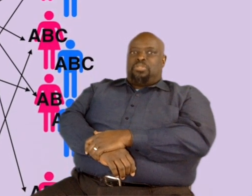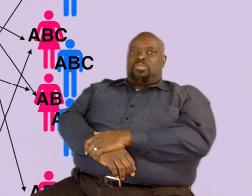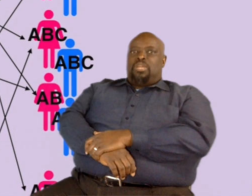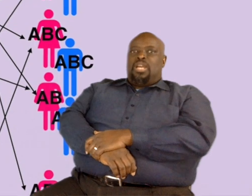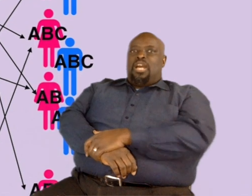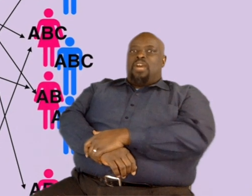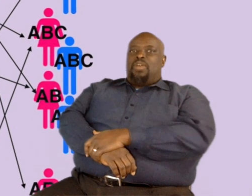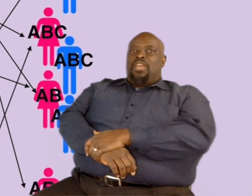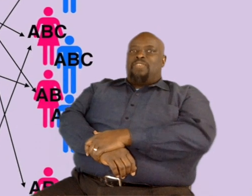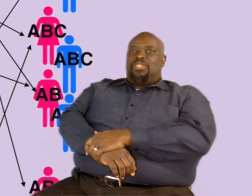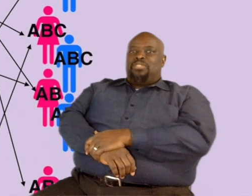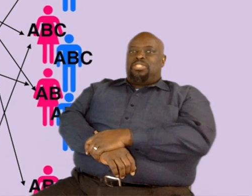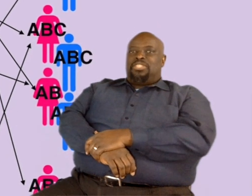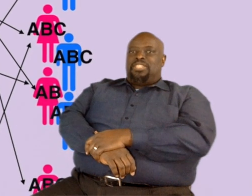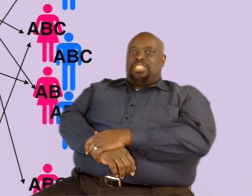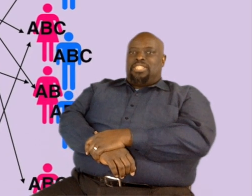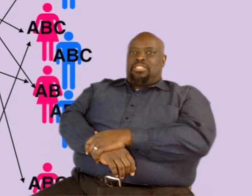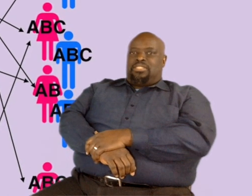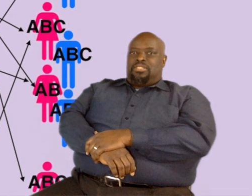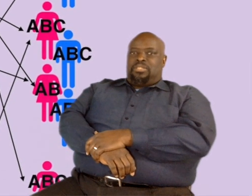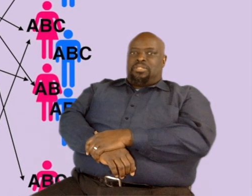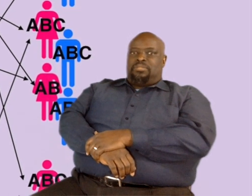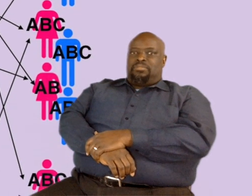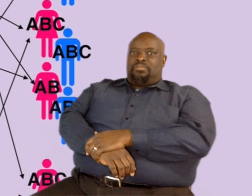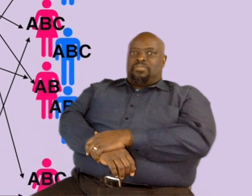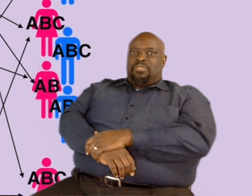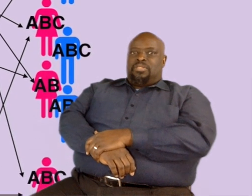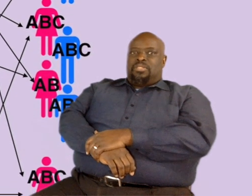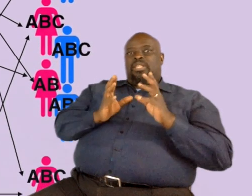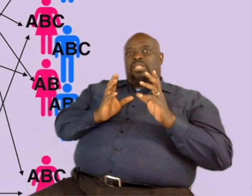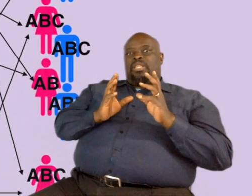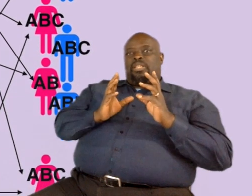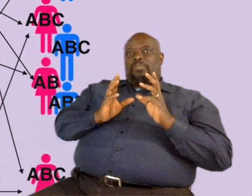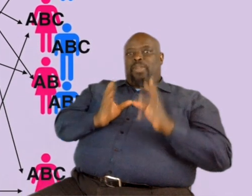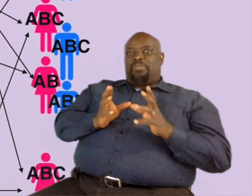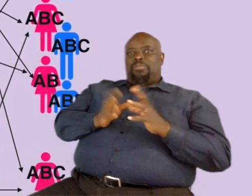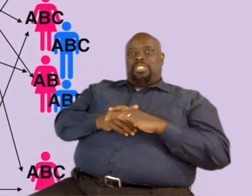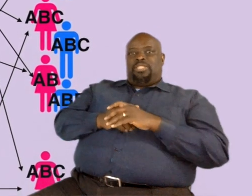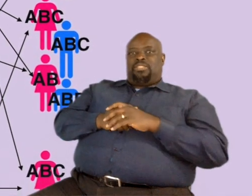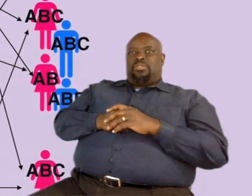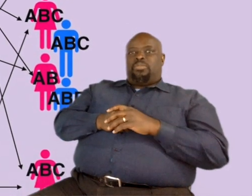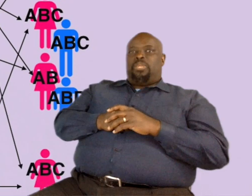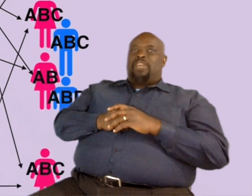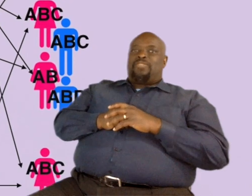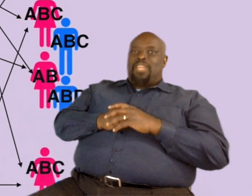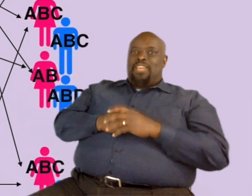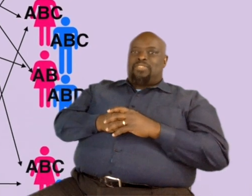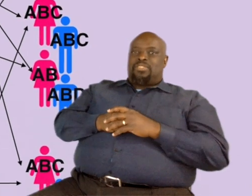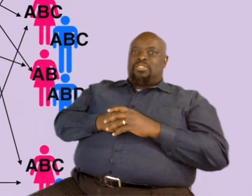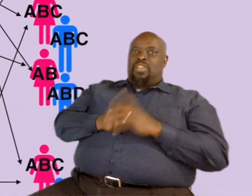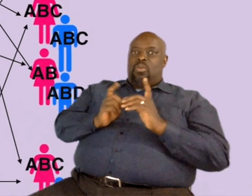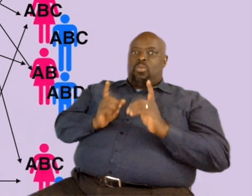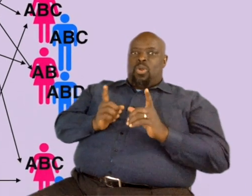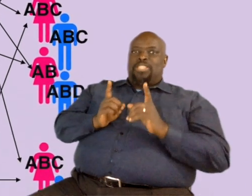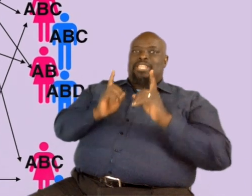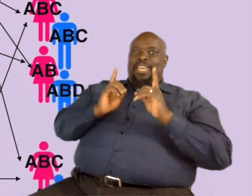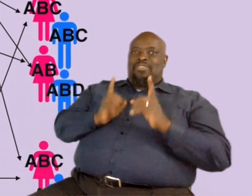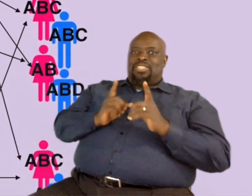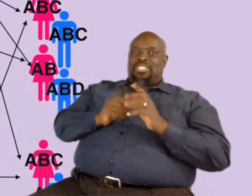how evolutionary changes occur. The problem is, we have never, not once, ever seen